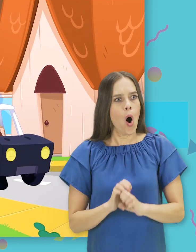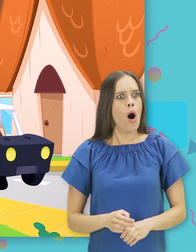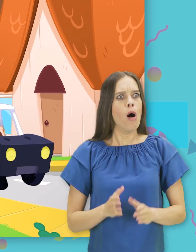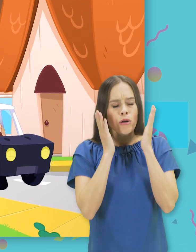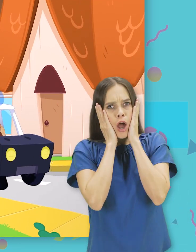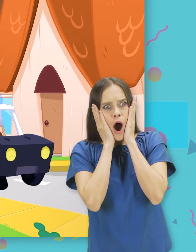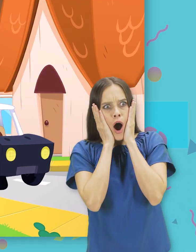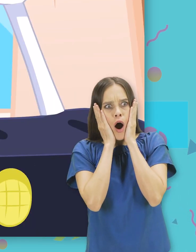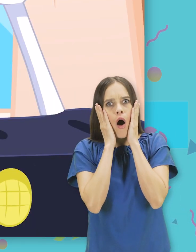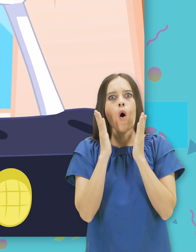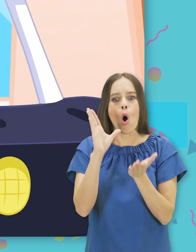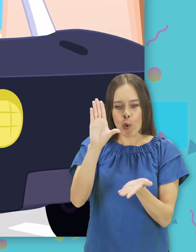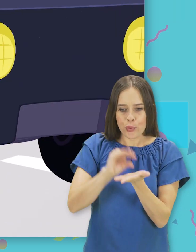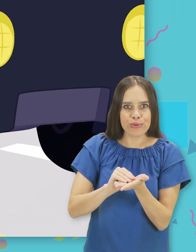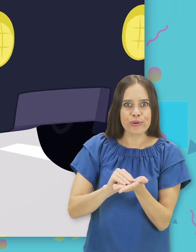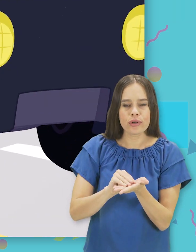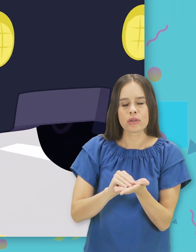Oh, no. A flat tire.